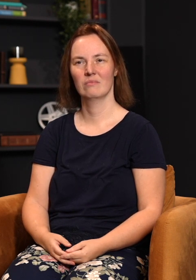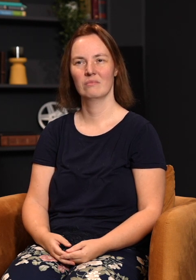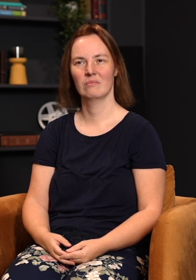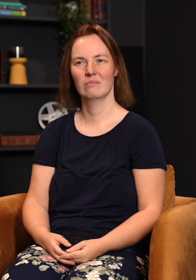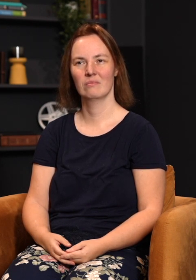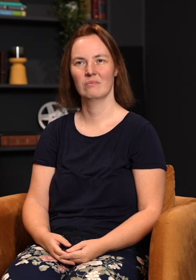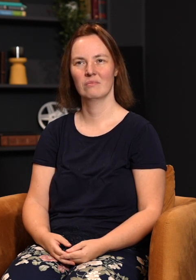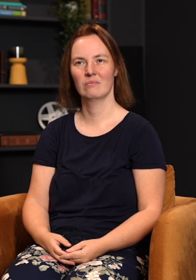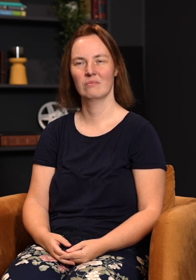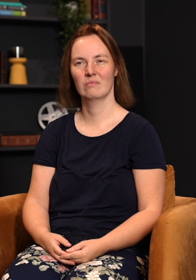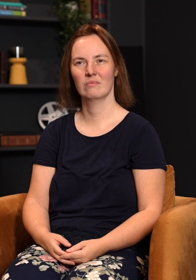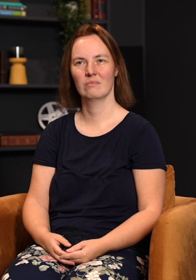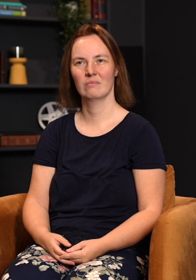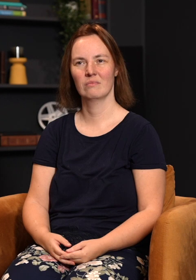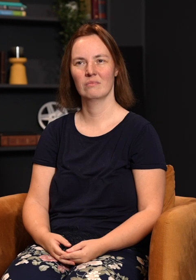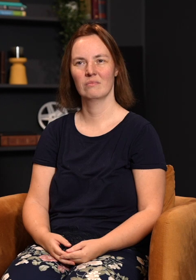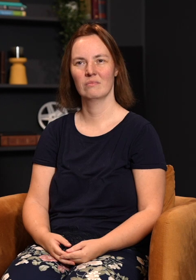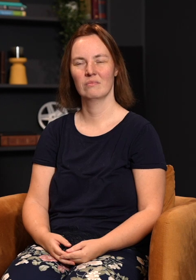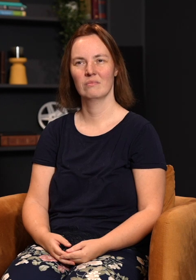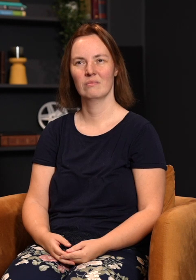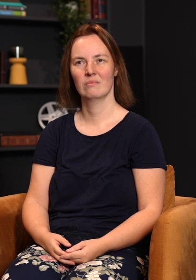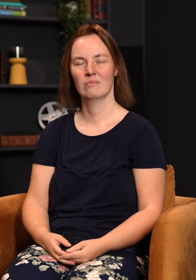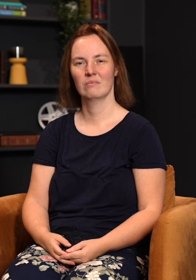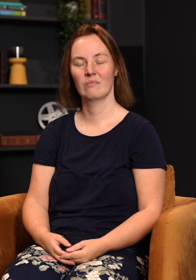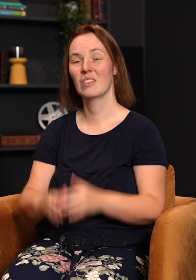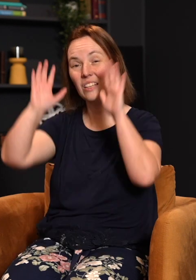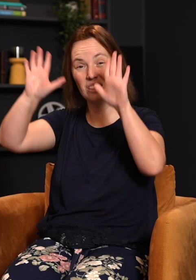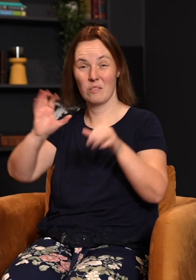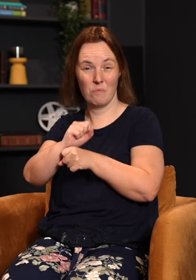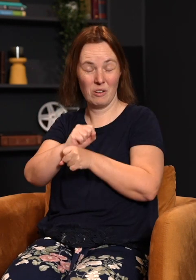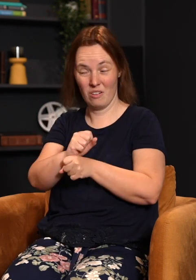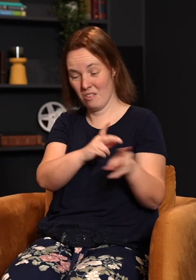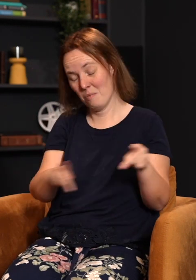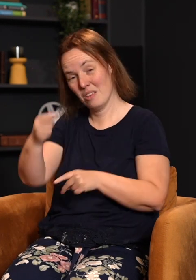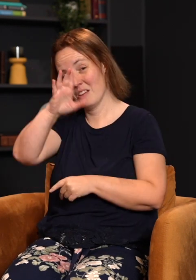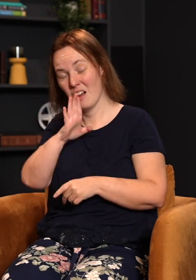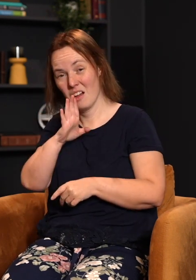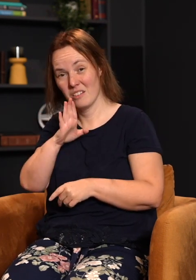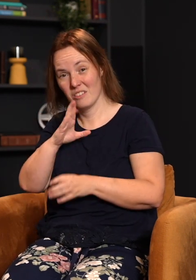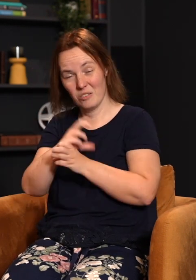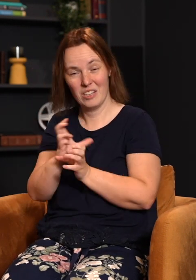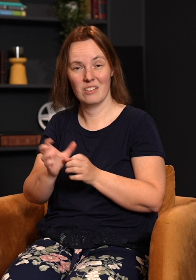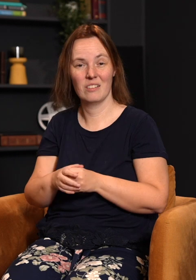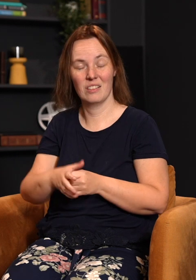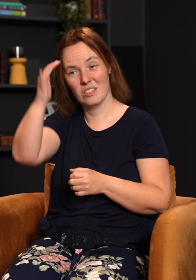and peace have kissed. That is the miracle of the plan that God came up with. And that is why,